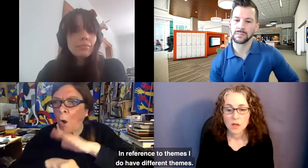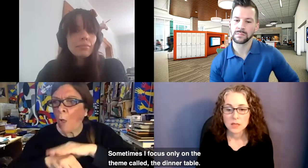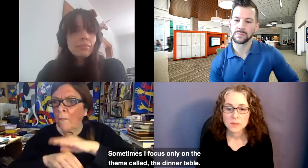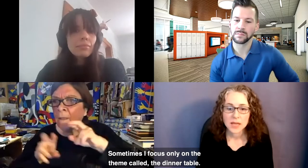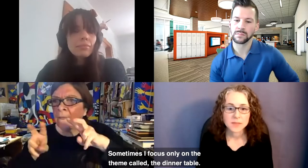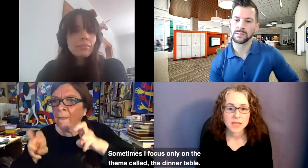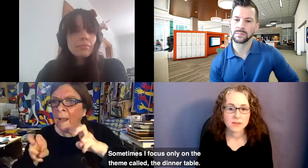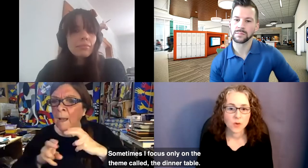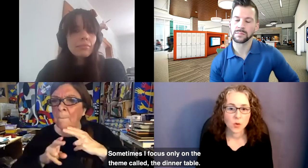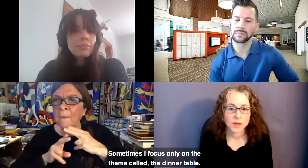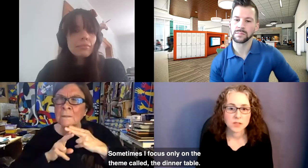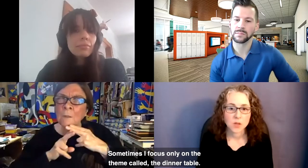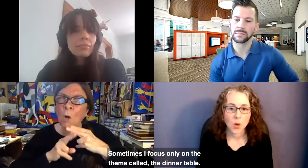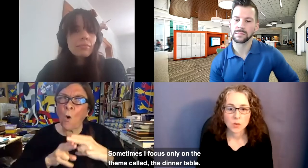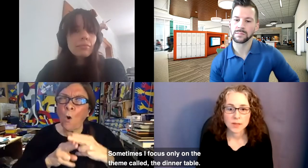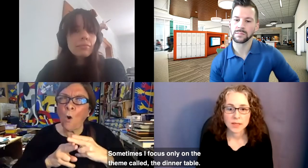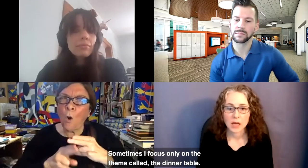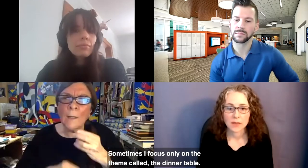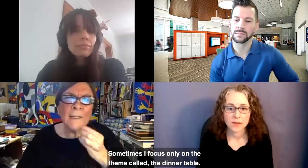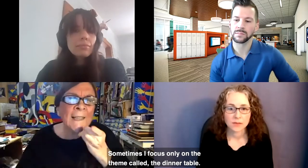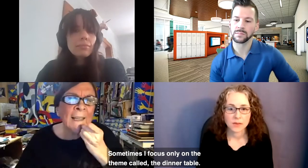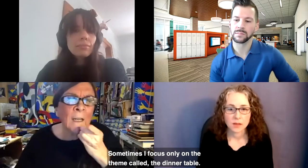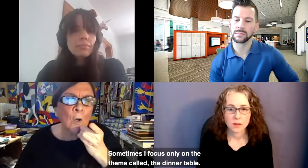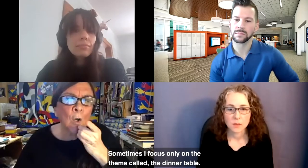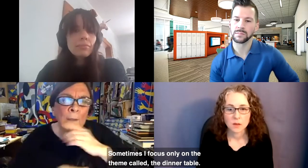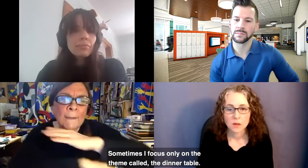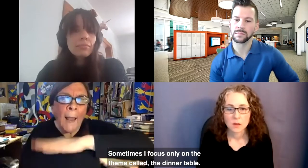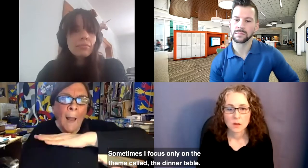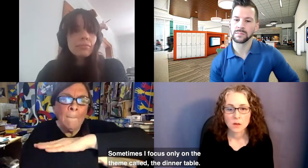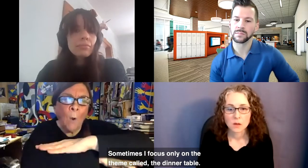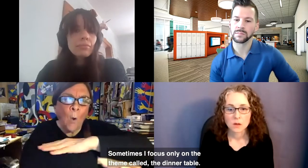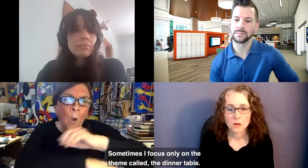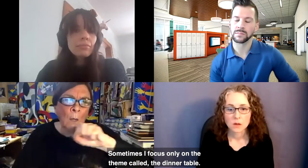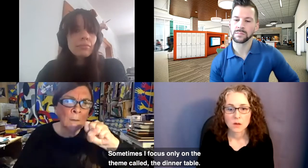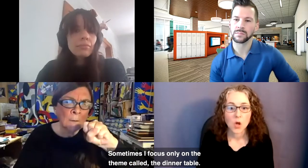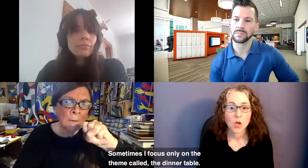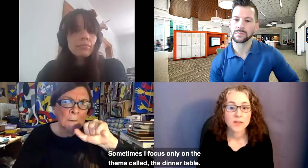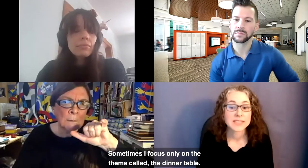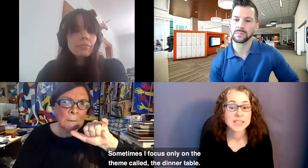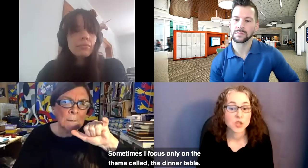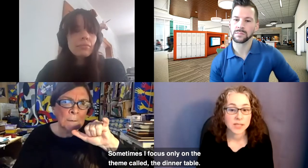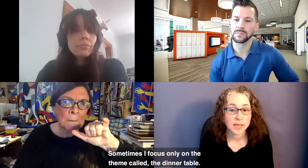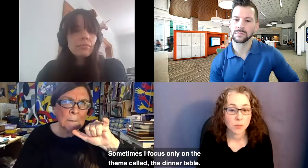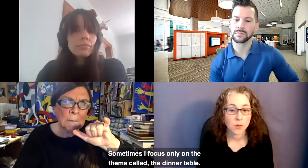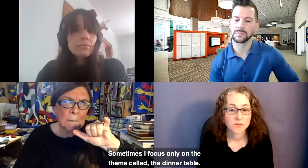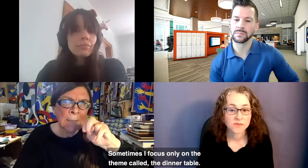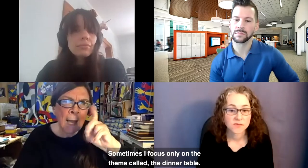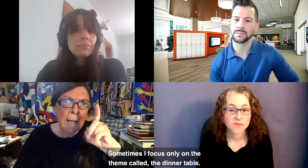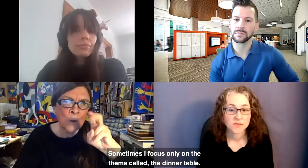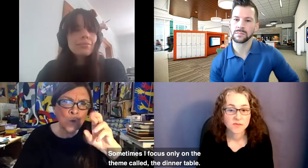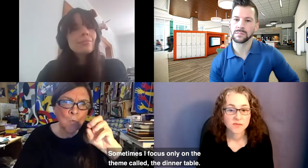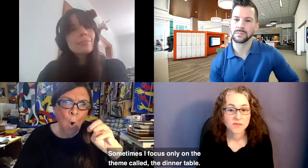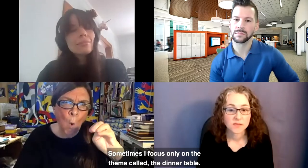Sometimes I focus only on the theme called the dinner table.